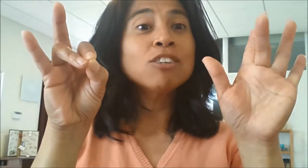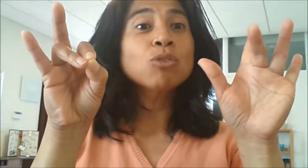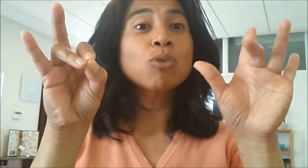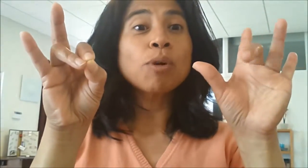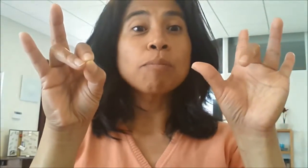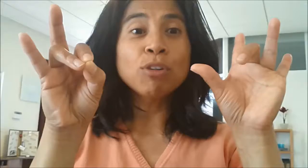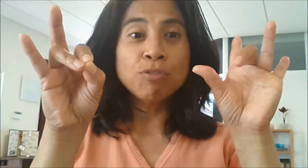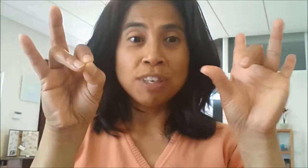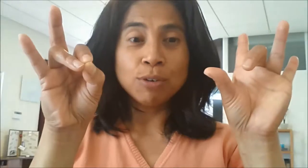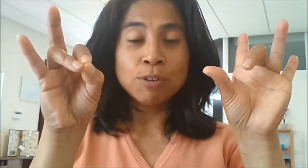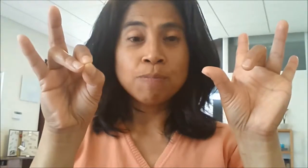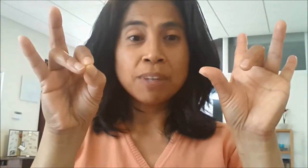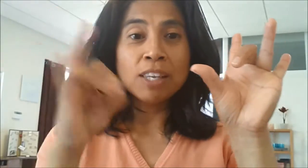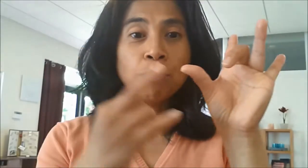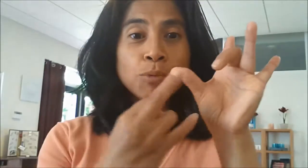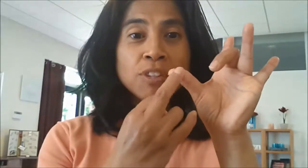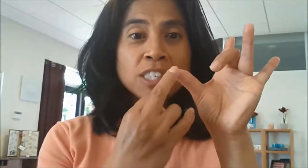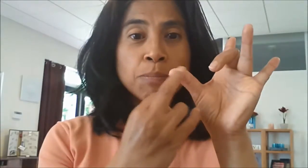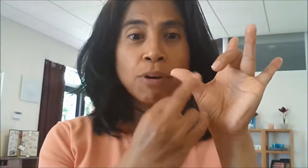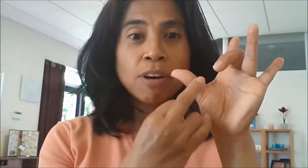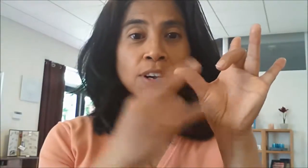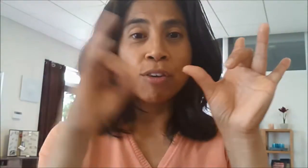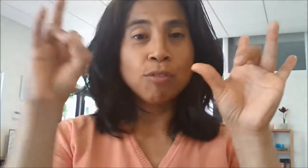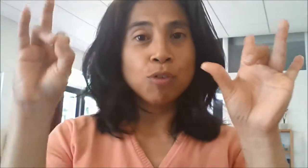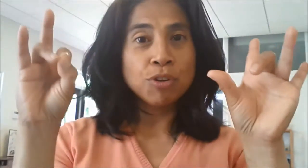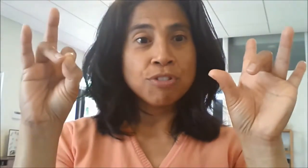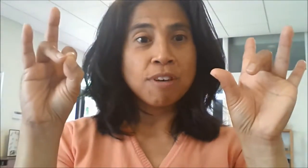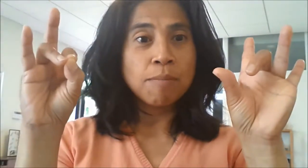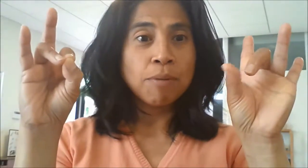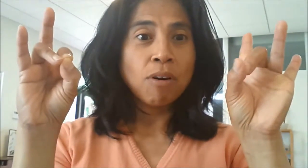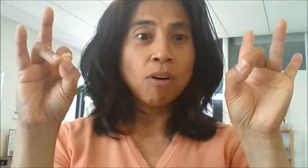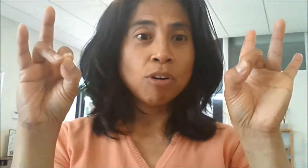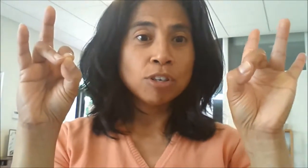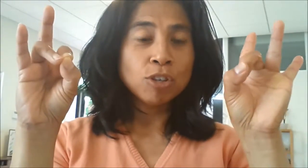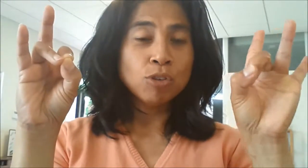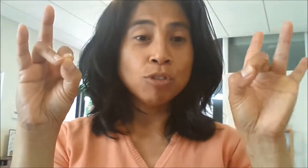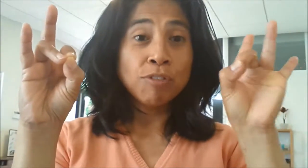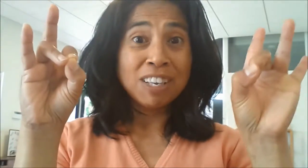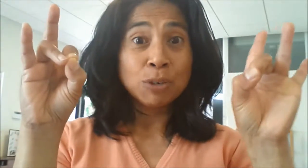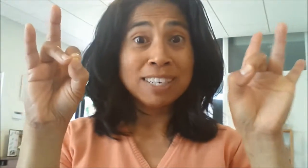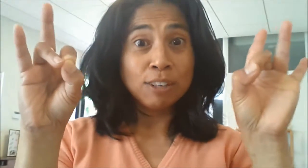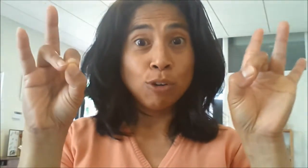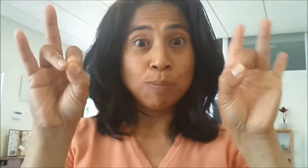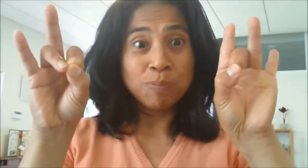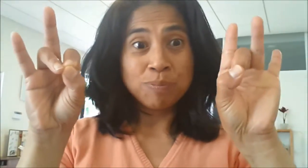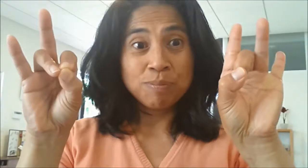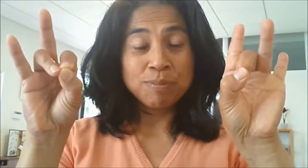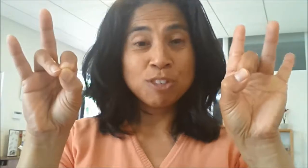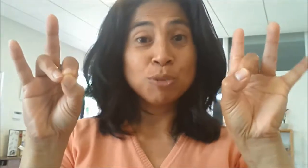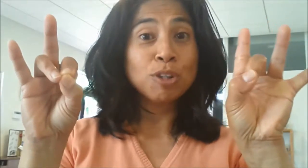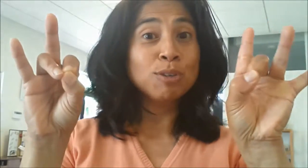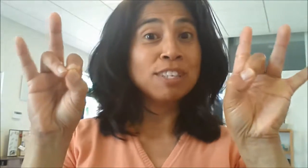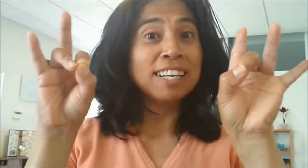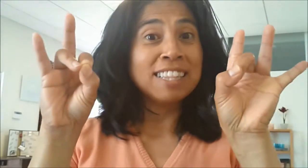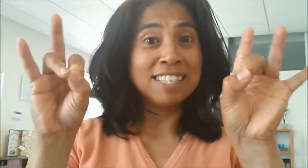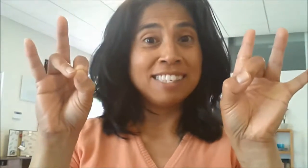your middle finger, and you put this part of your thumb on the fingernail so it looks like this.